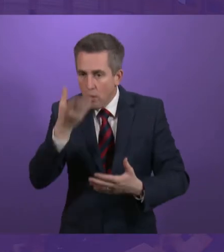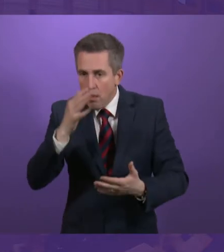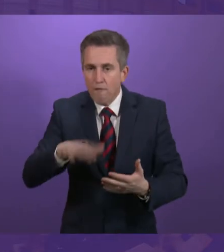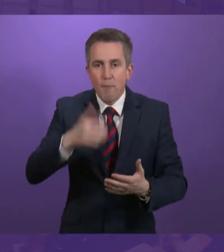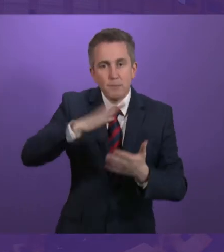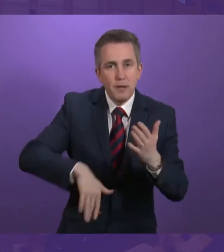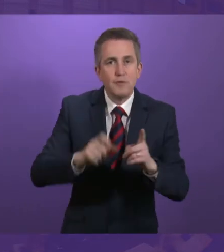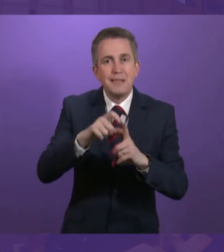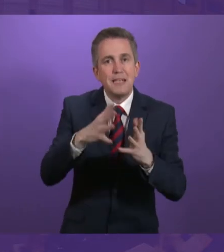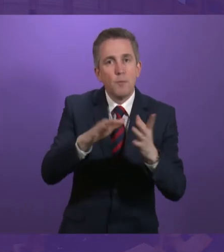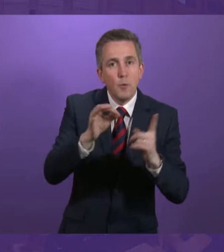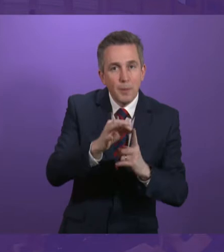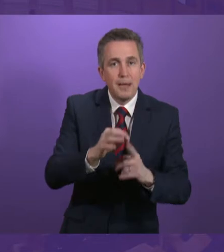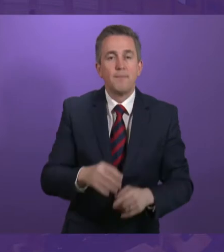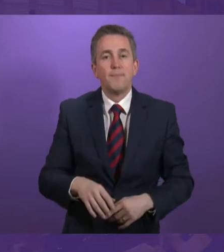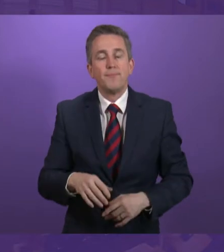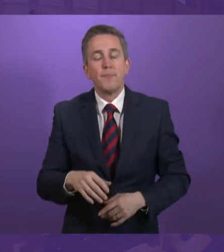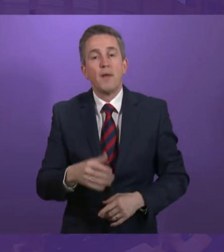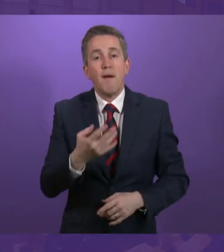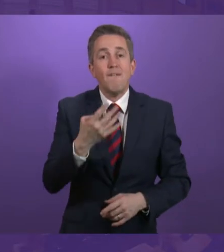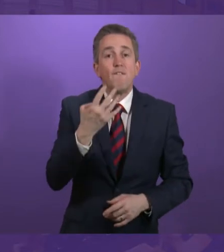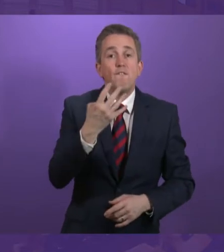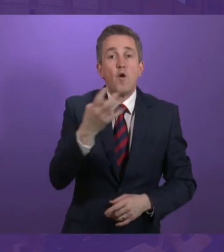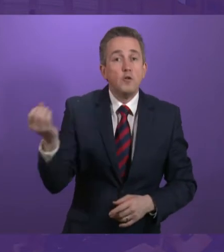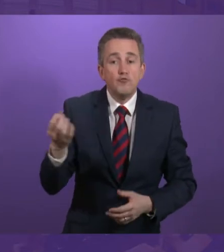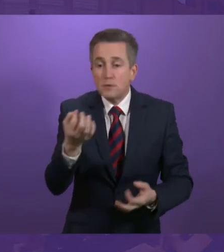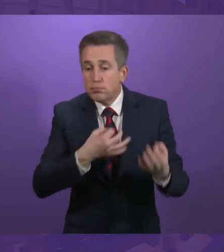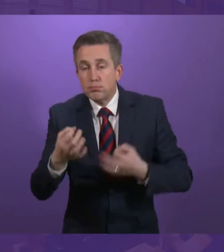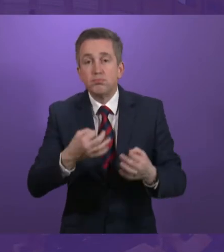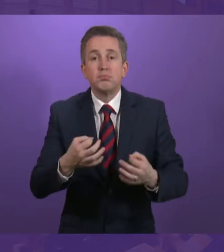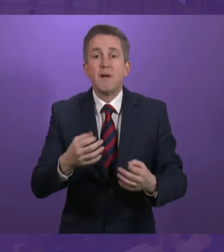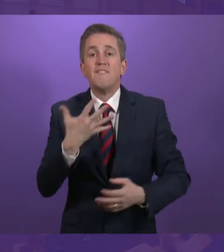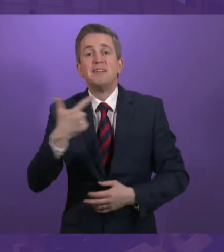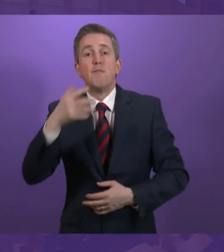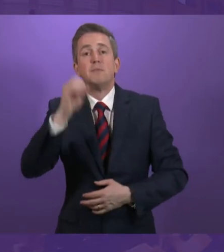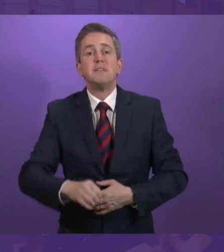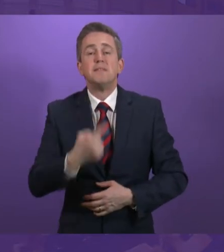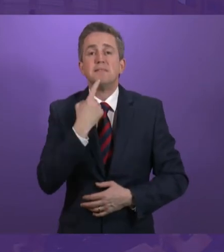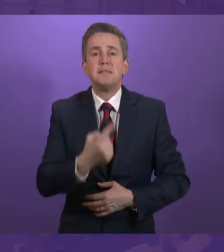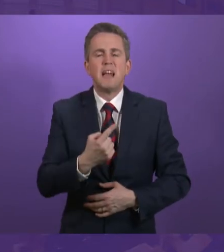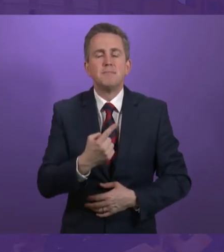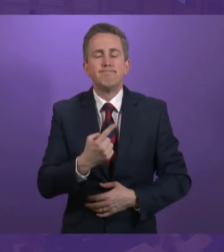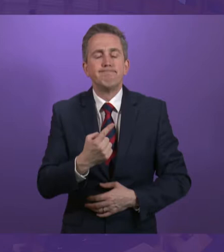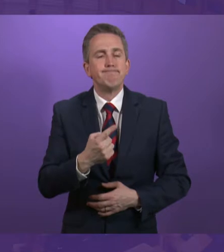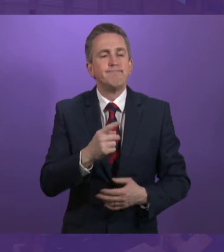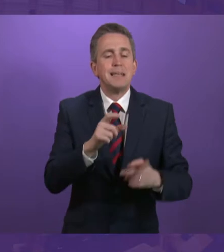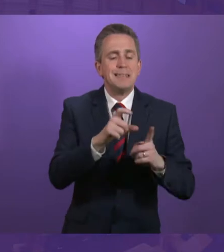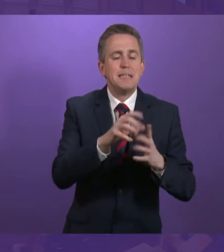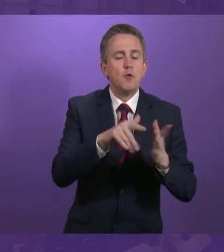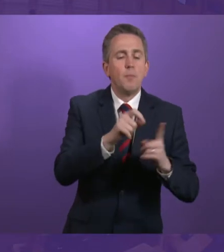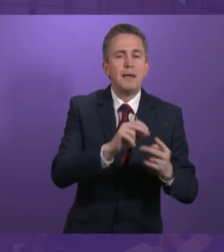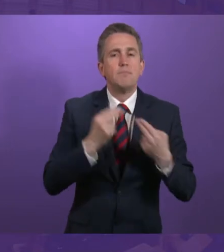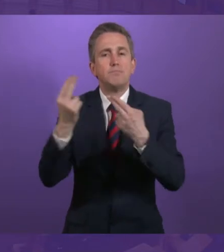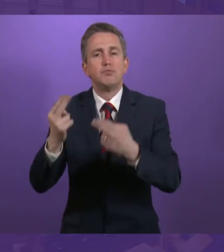Of over 400 respondents, 57% said they wanted the Scottish government to strike a balance between transferring cases quickly